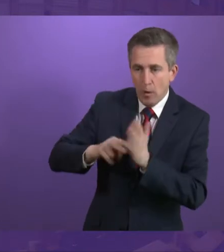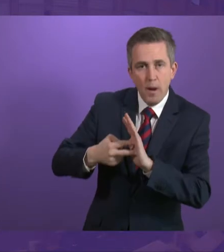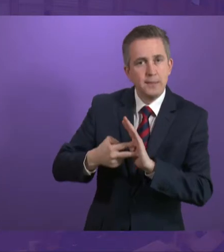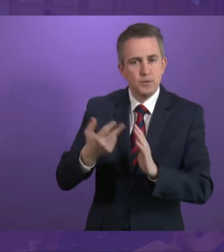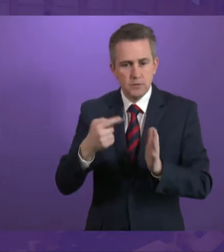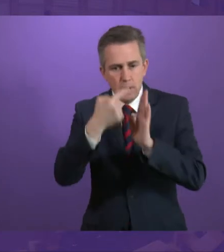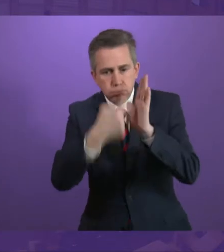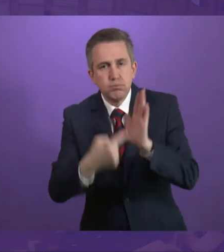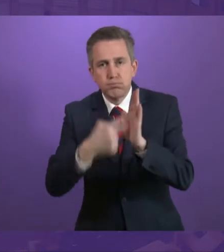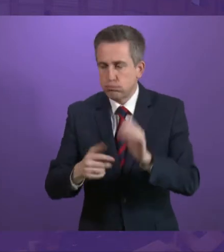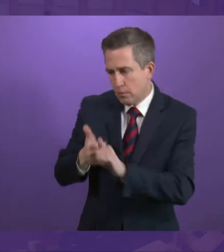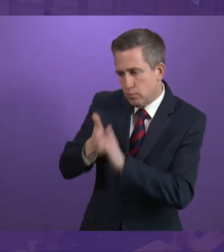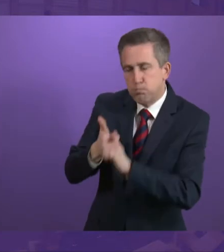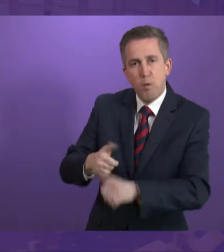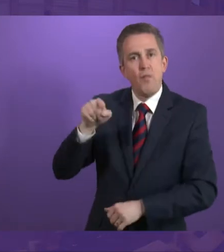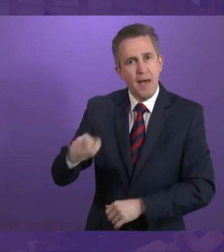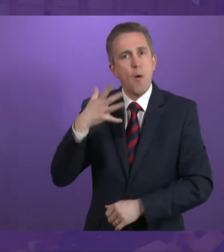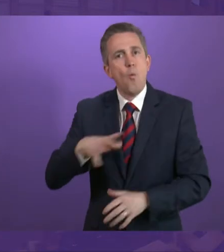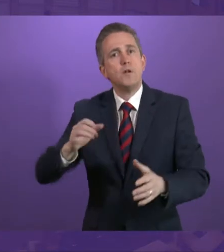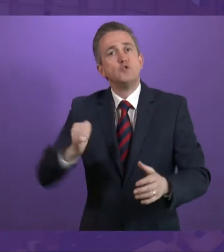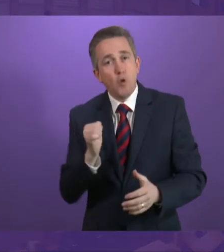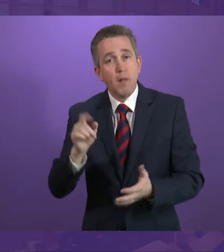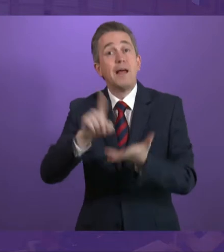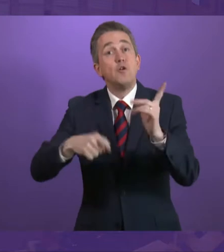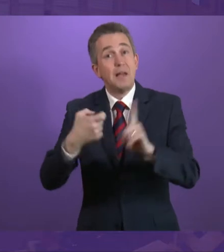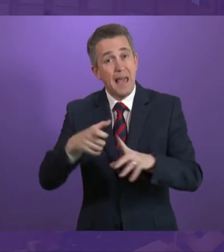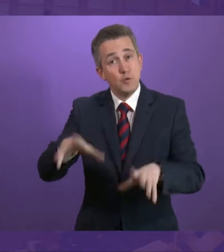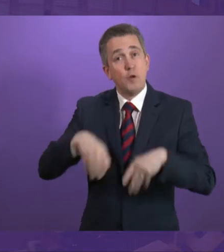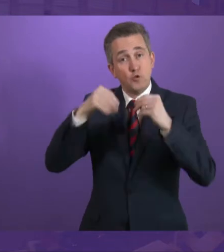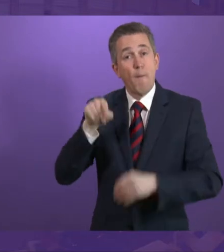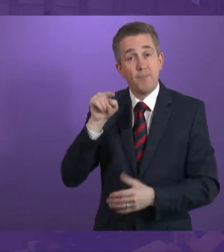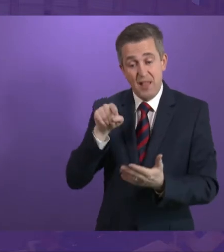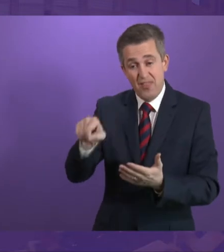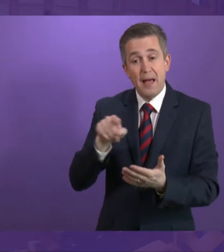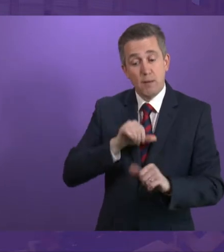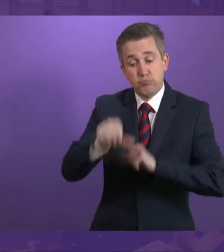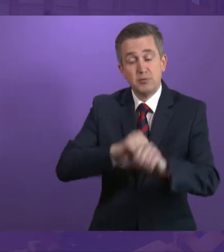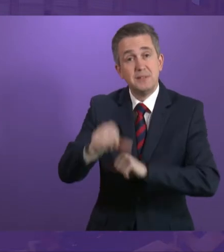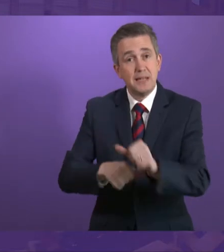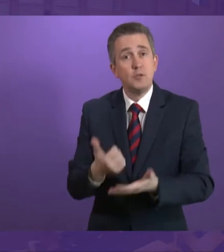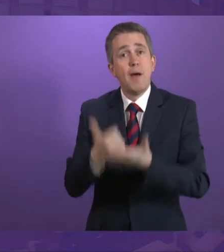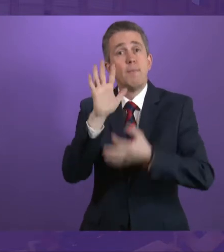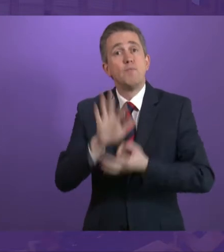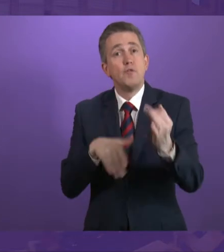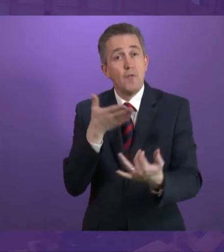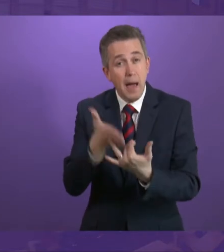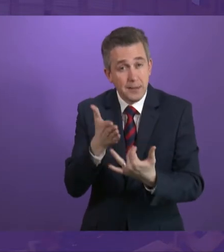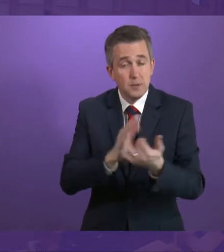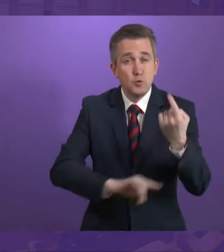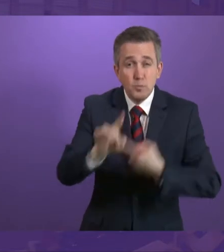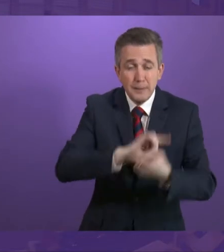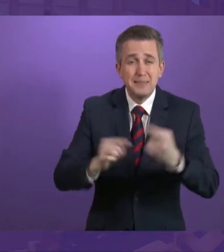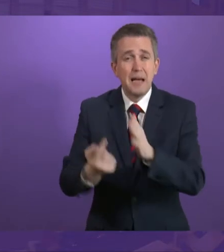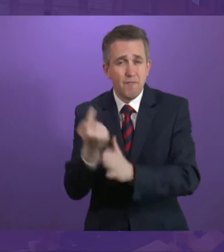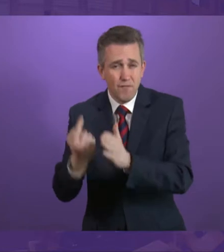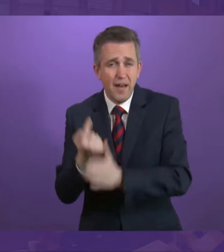Scotland and the United Kingdom as a good and proper practice for all meetings and events which will bring about substantial change for these